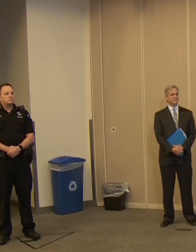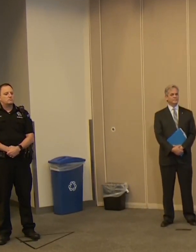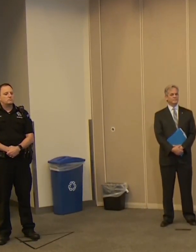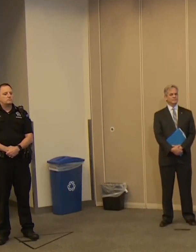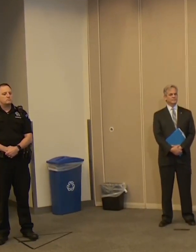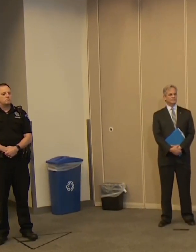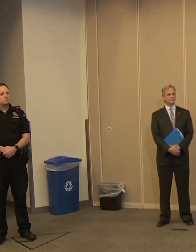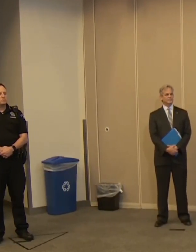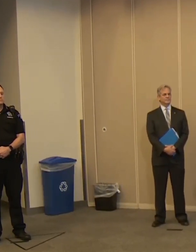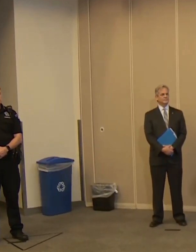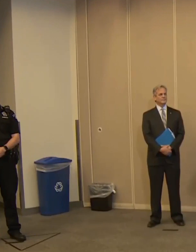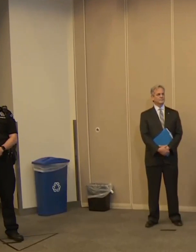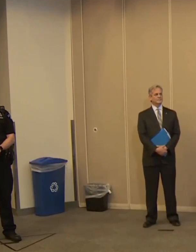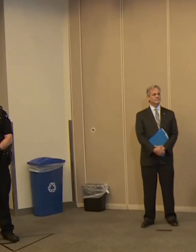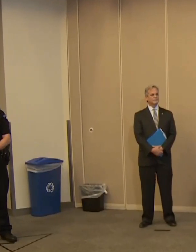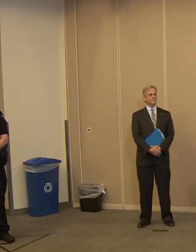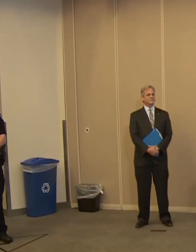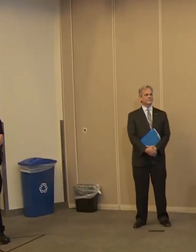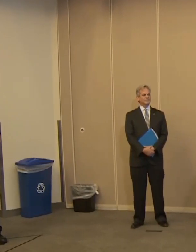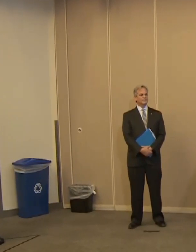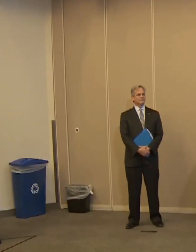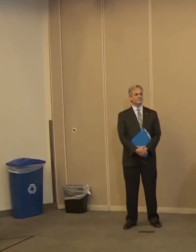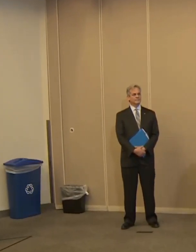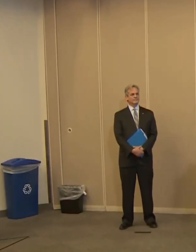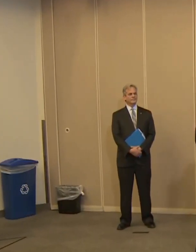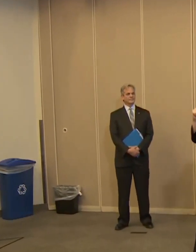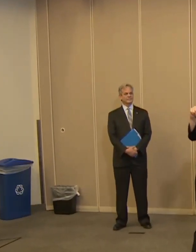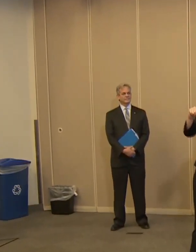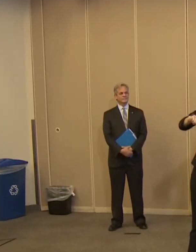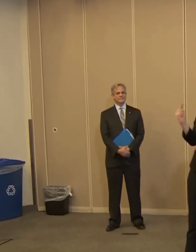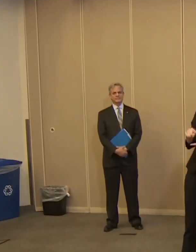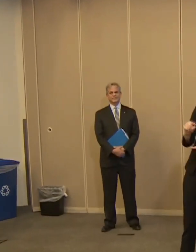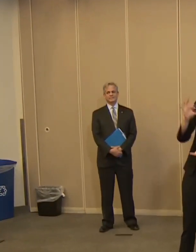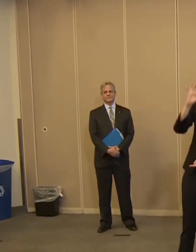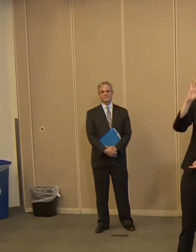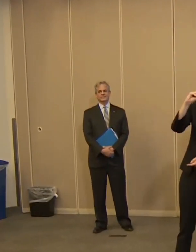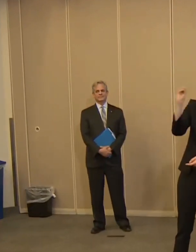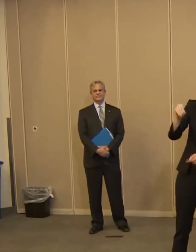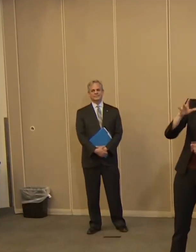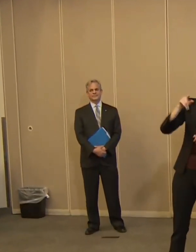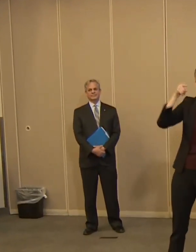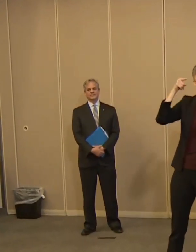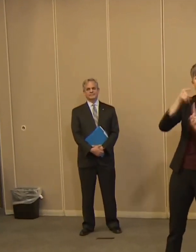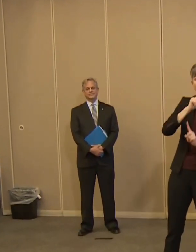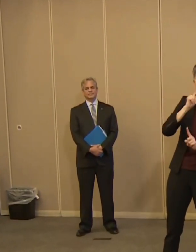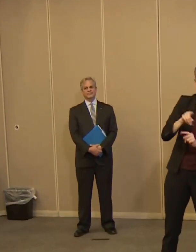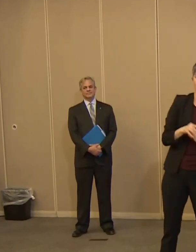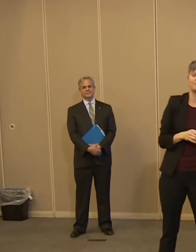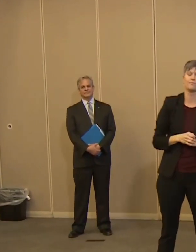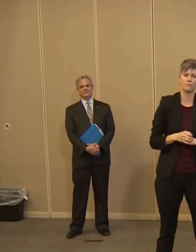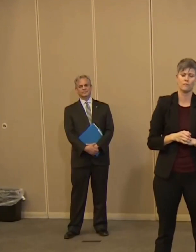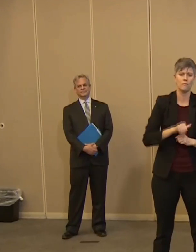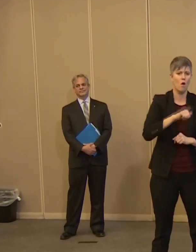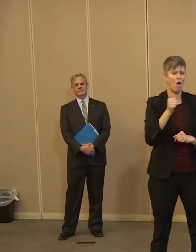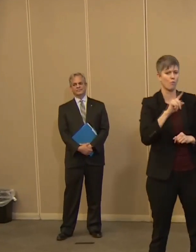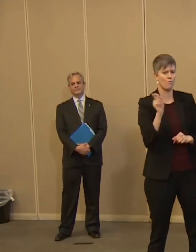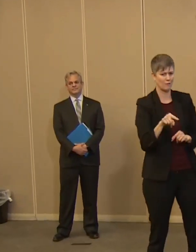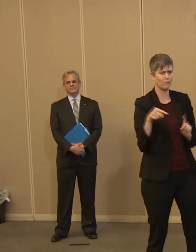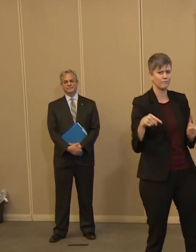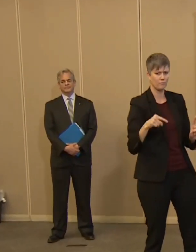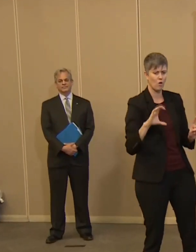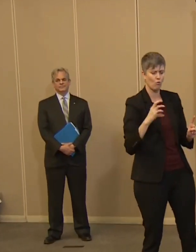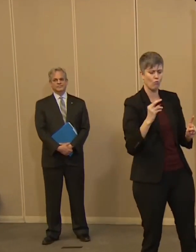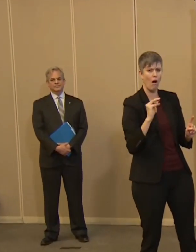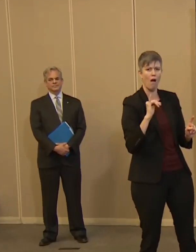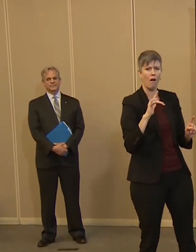interaction. We're going for a 90 percent reduction, and that's what this order is about. That question is from The Chronicle. Next question is from Hill Country